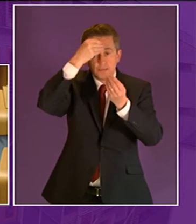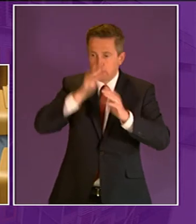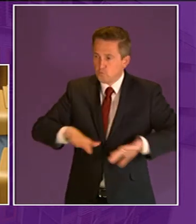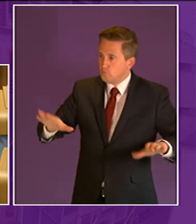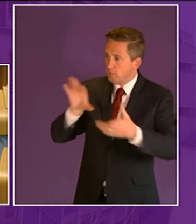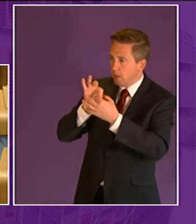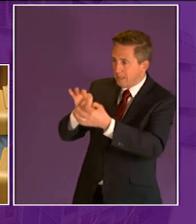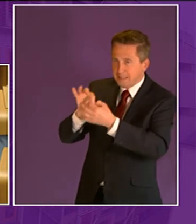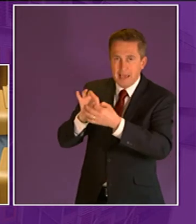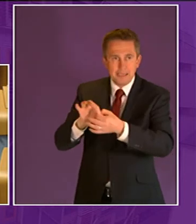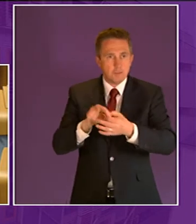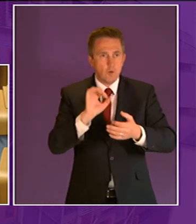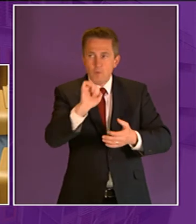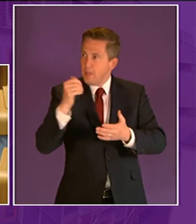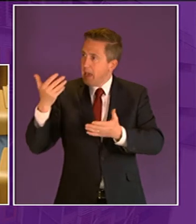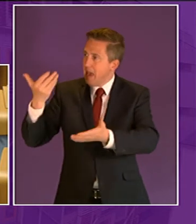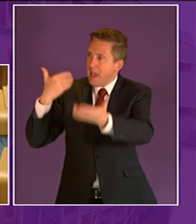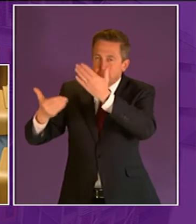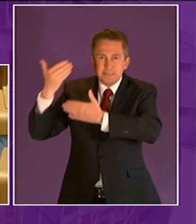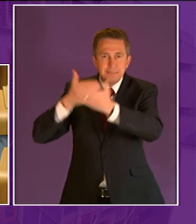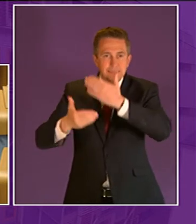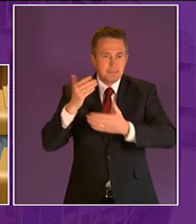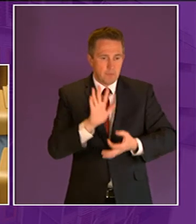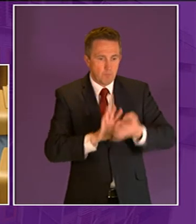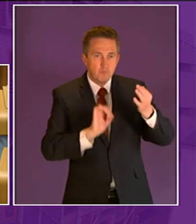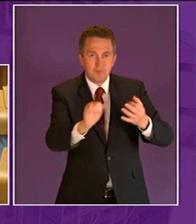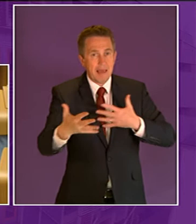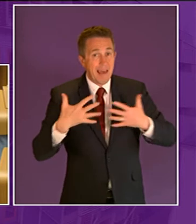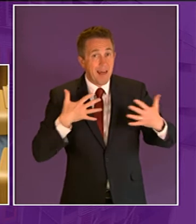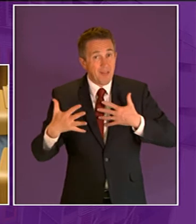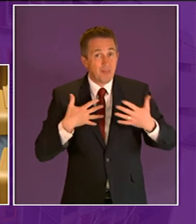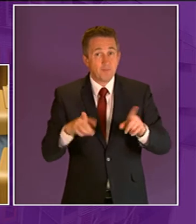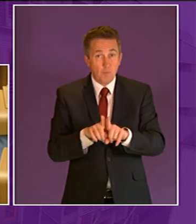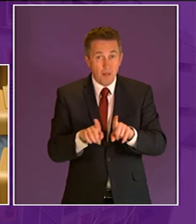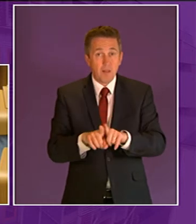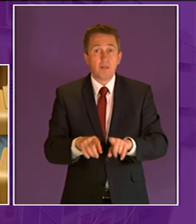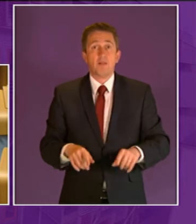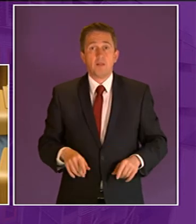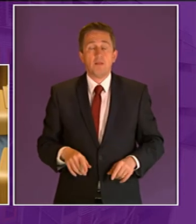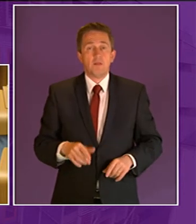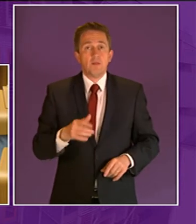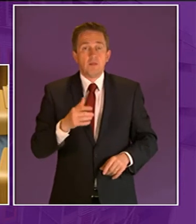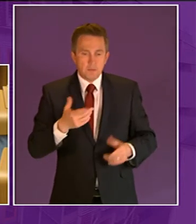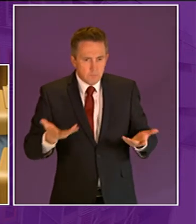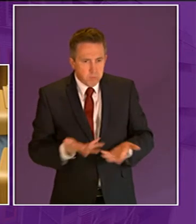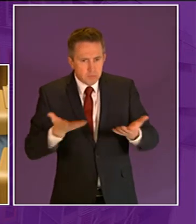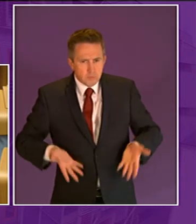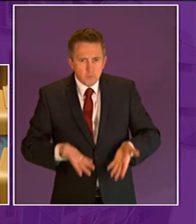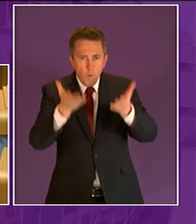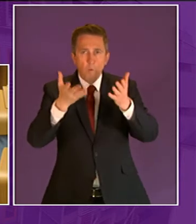learn about the heritage and improve their own health this involves discovering scotland's environment our history our culture right on our